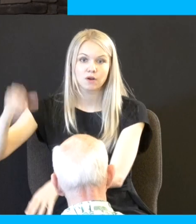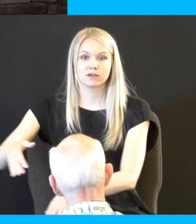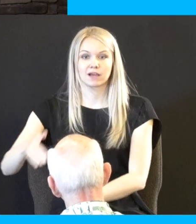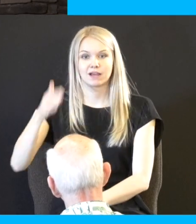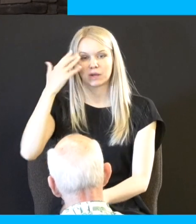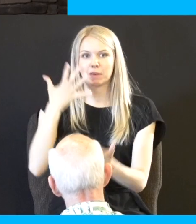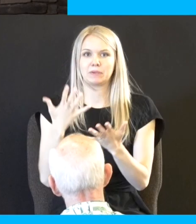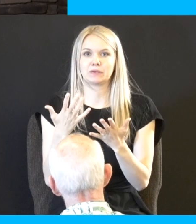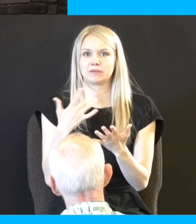at times